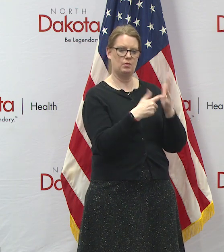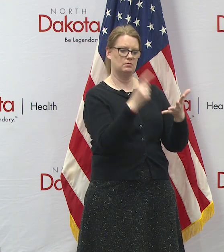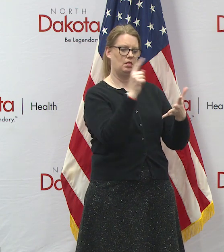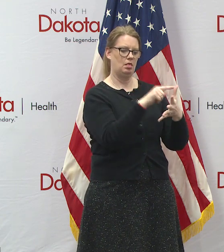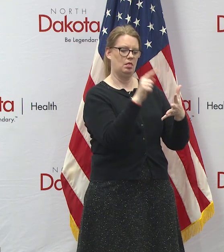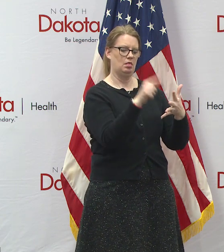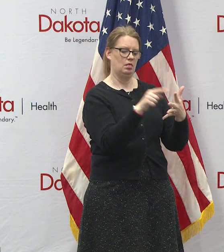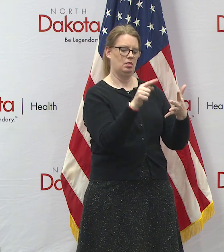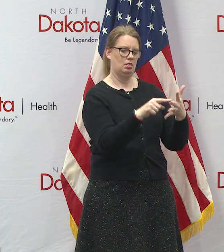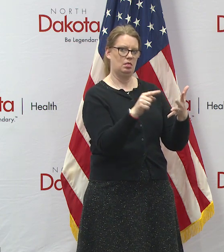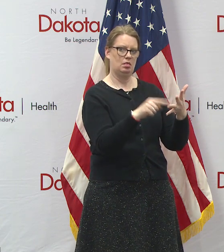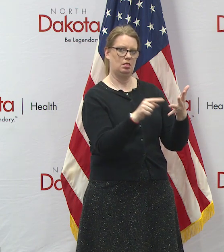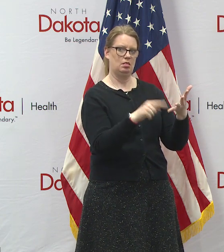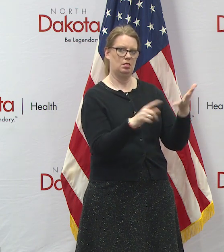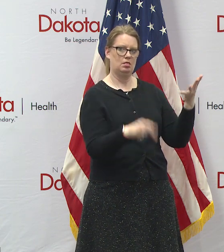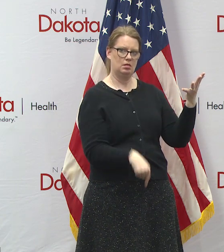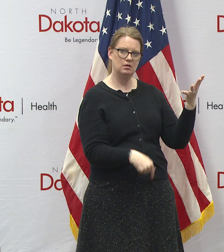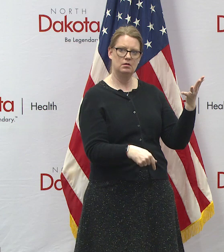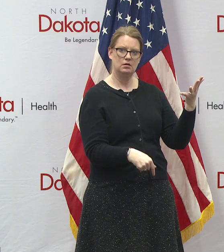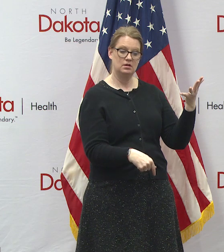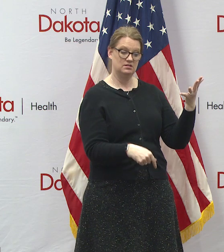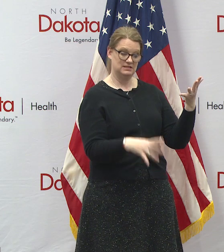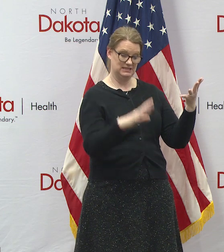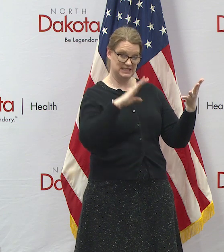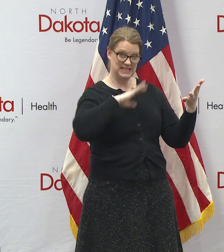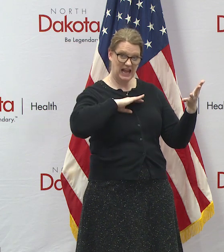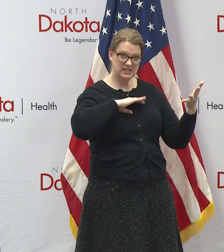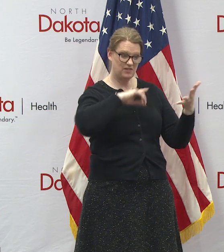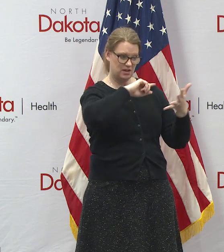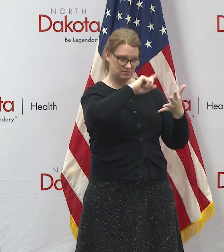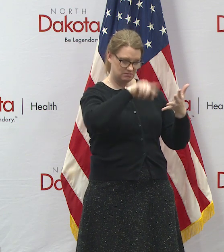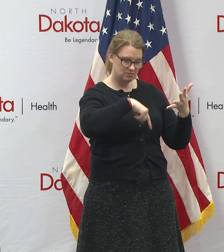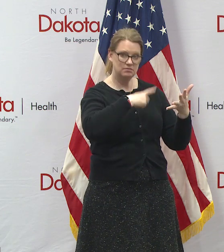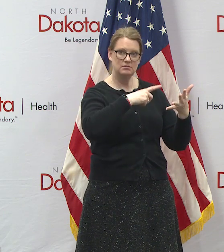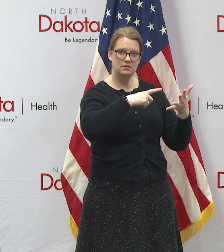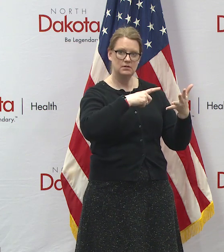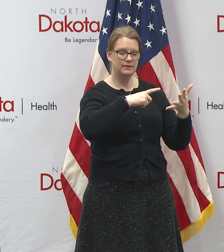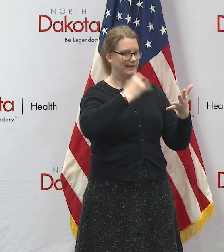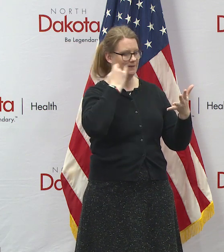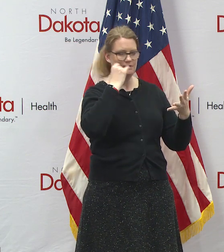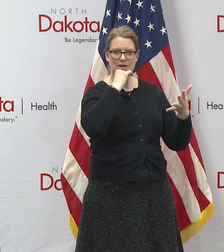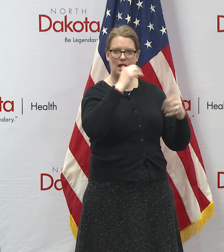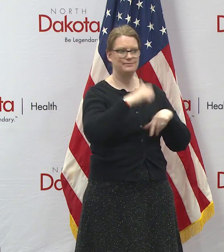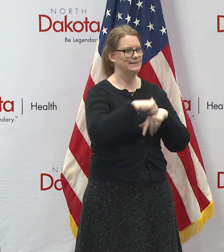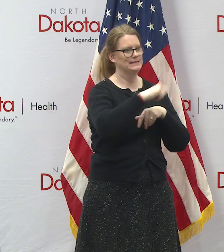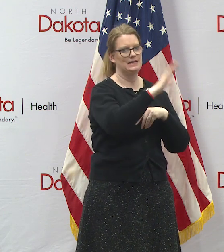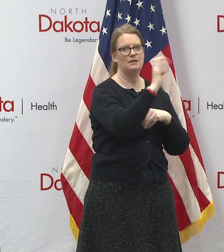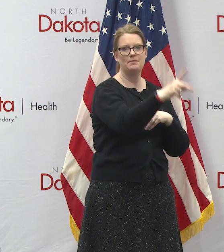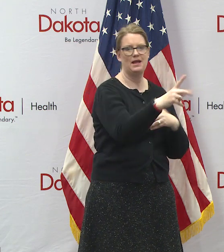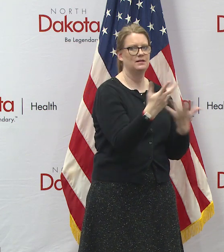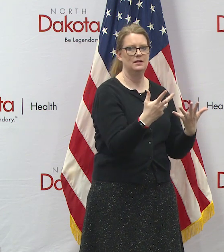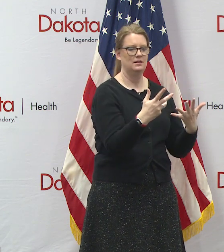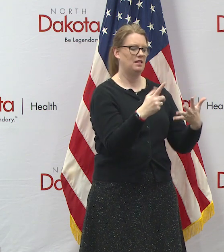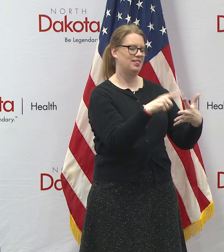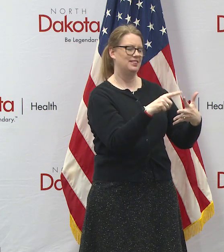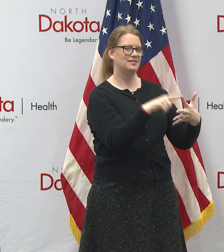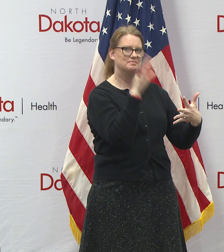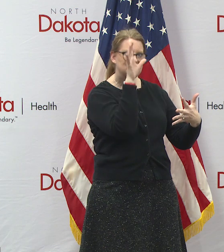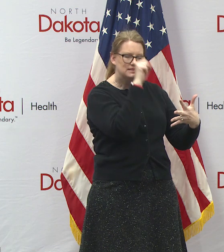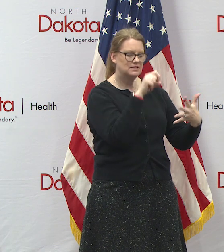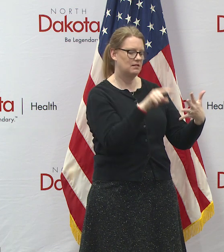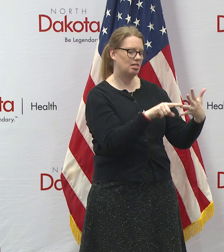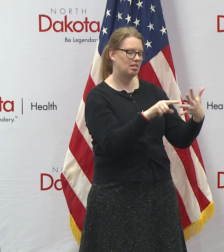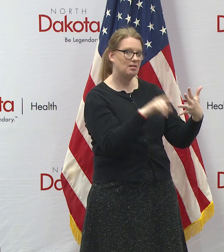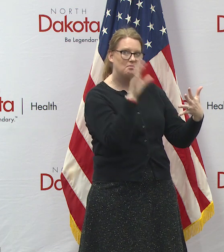taxonomy the framework and say does it meet all of the plans if it doesn't they're going to be sending them back and saying hey we're missing some spots and we need to